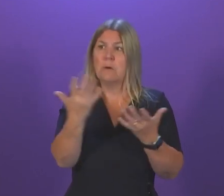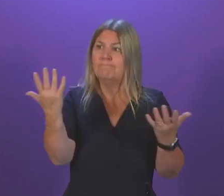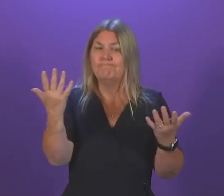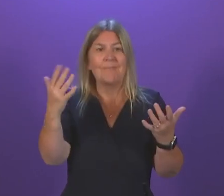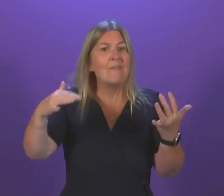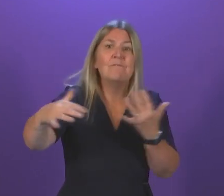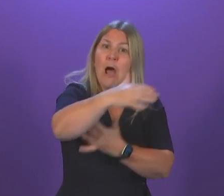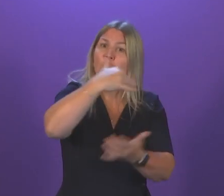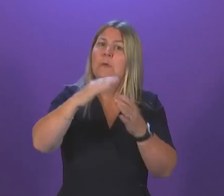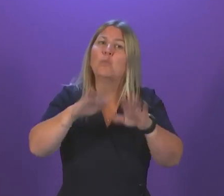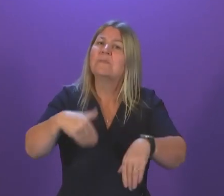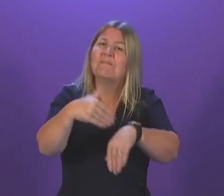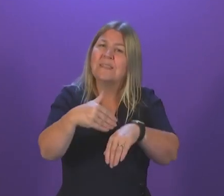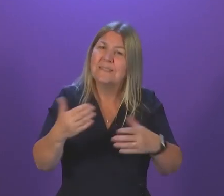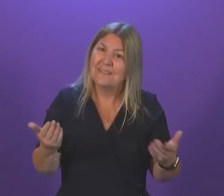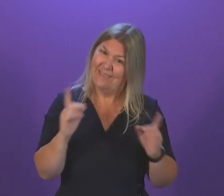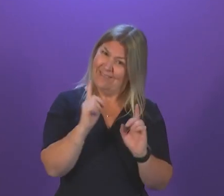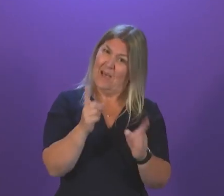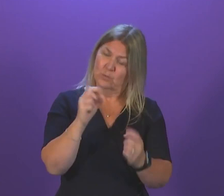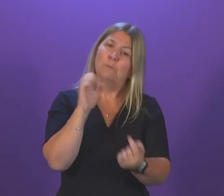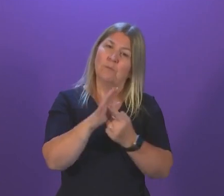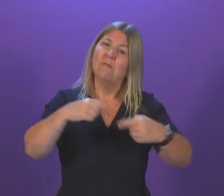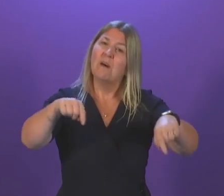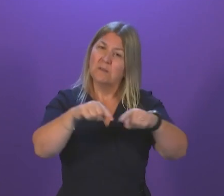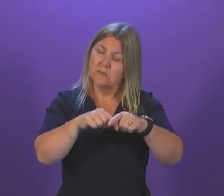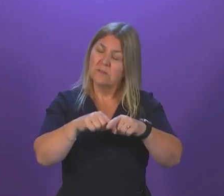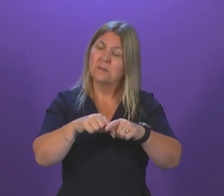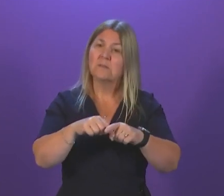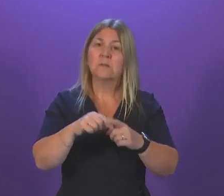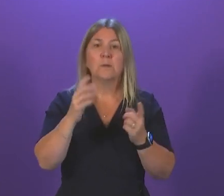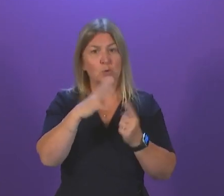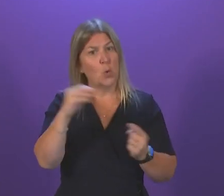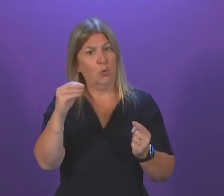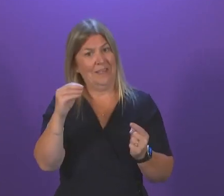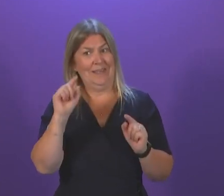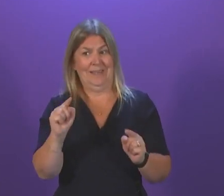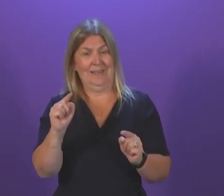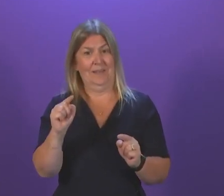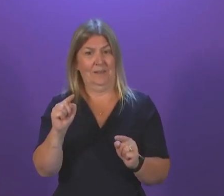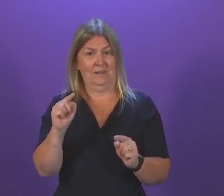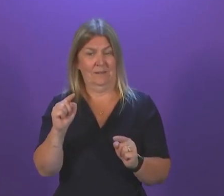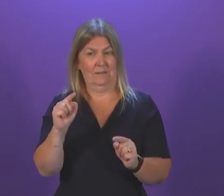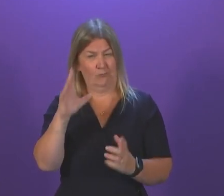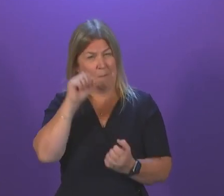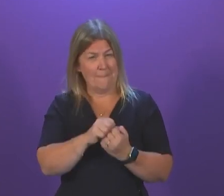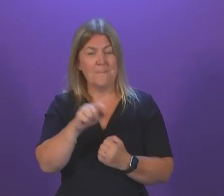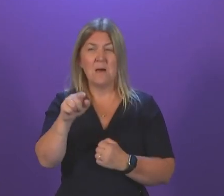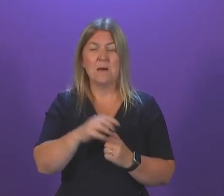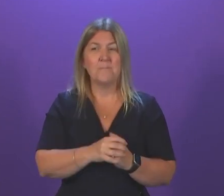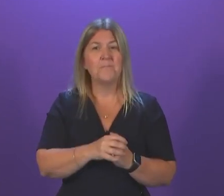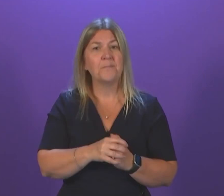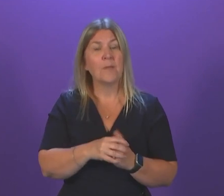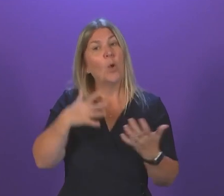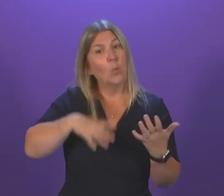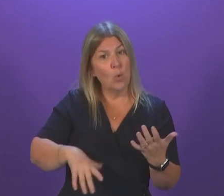I think the question for the Tories has to be particularly if, as I'm sure it is the case with the member, they